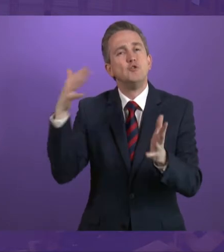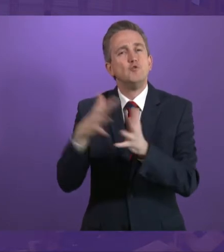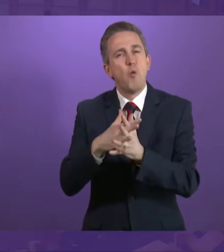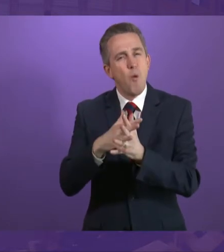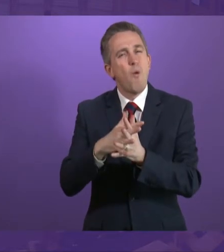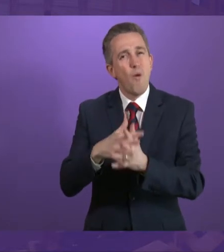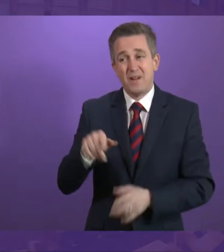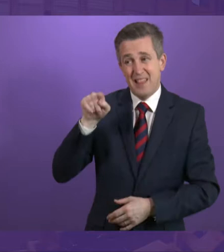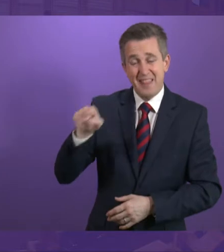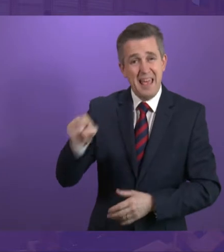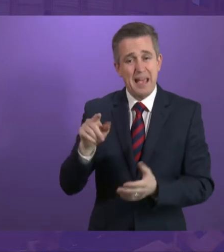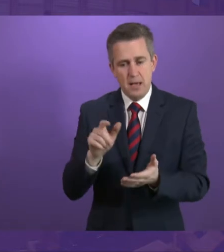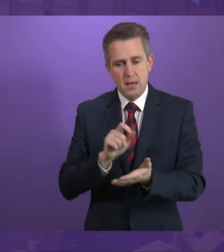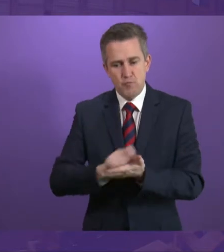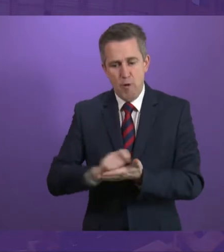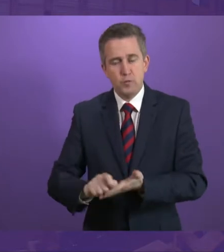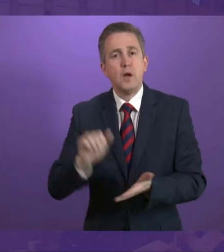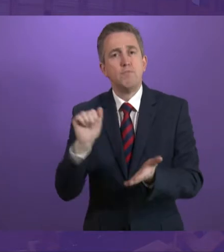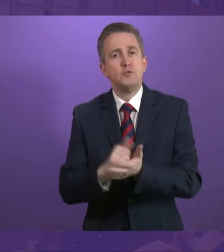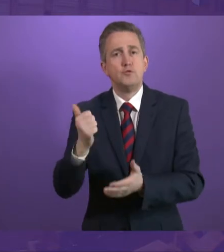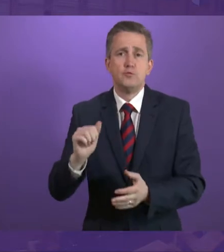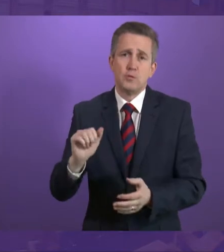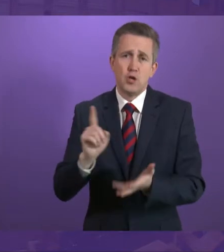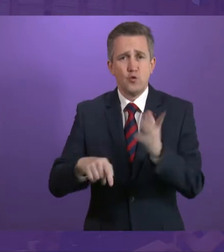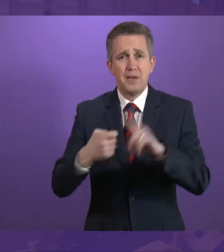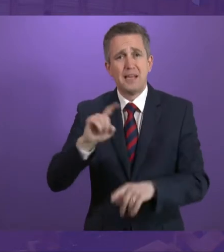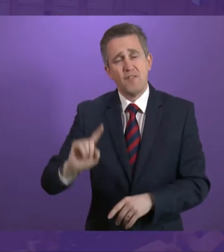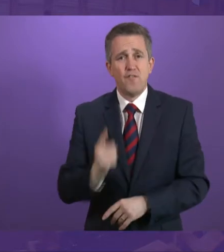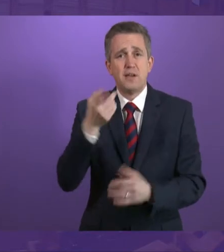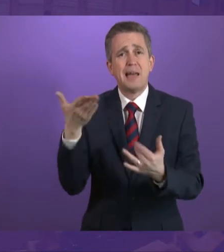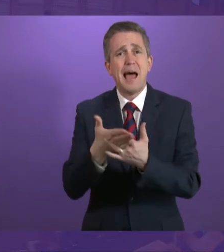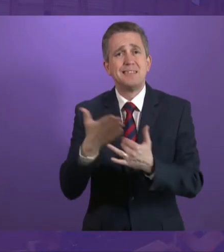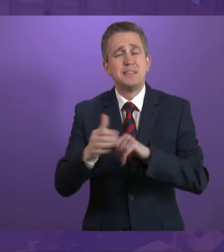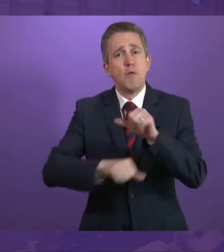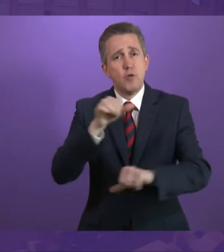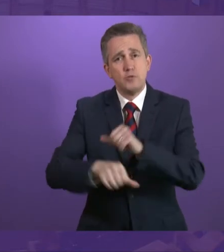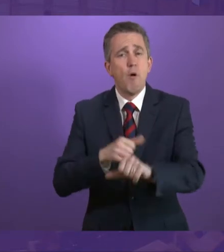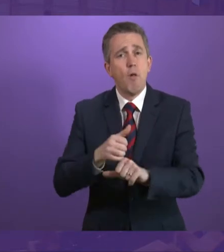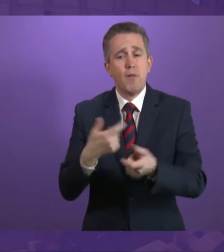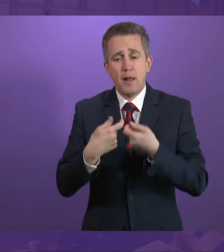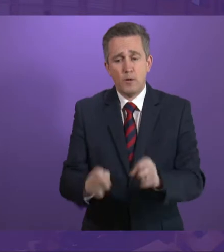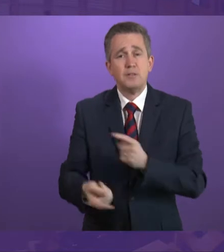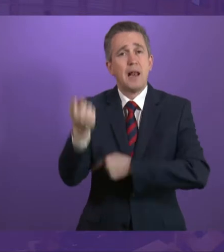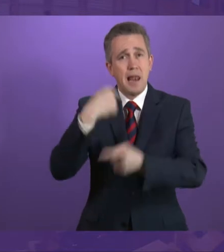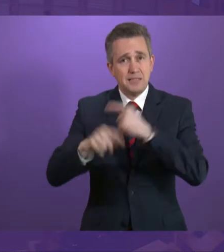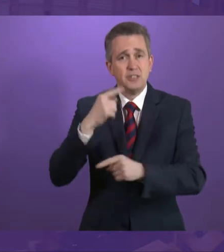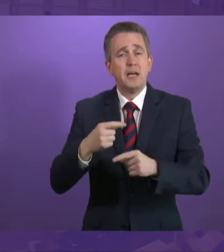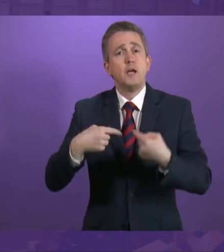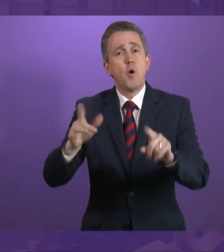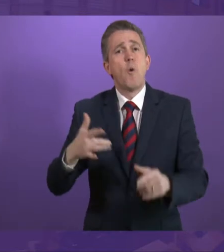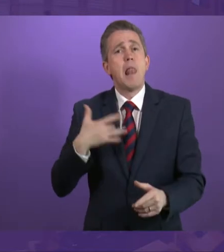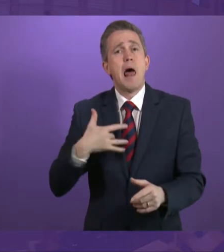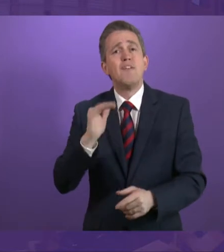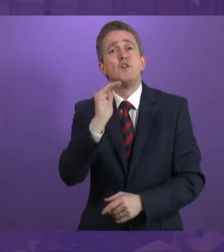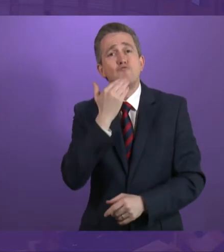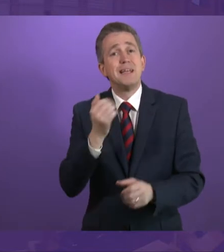launched the UK's first hearing access protocol last year at Go Live at The Green in Glasgow. And as an MSP,